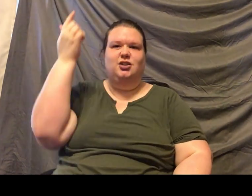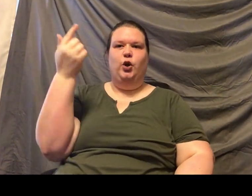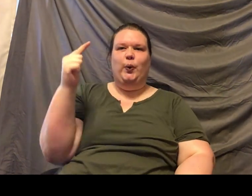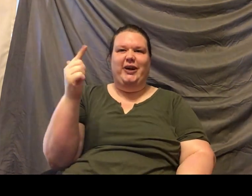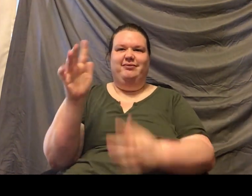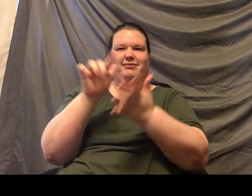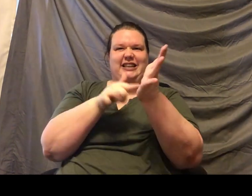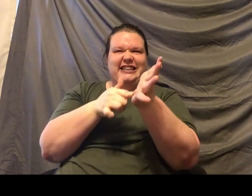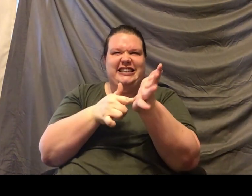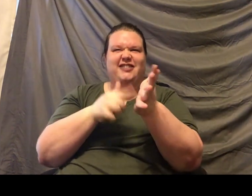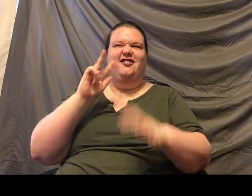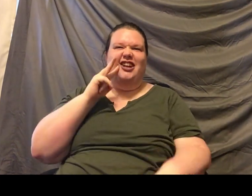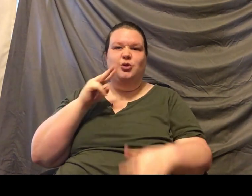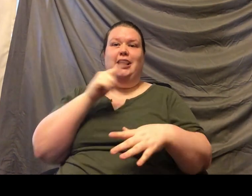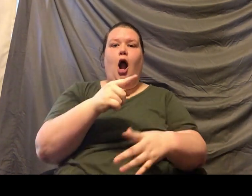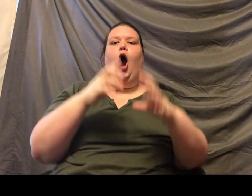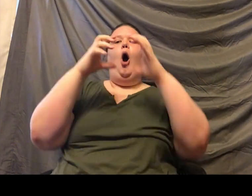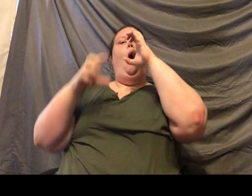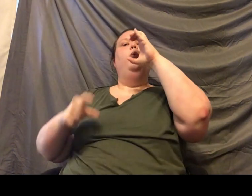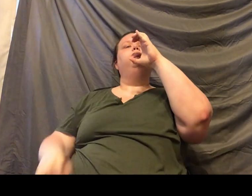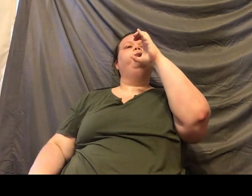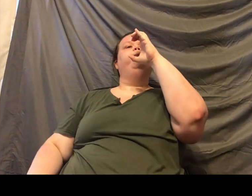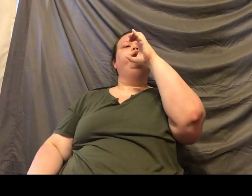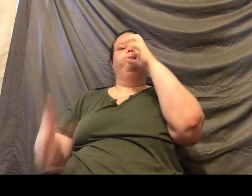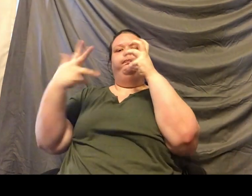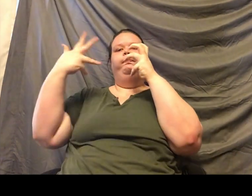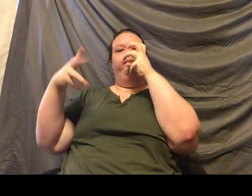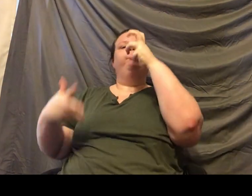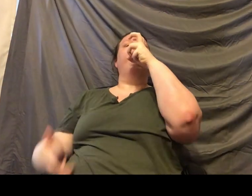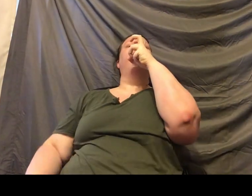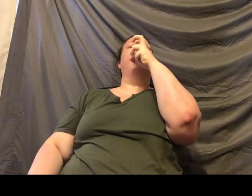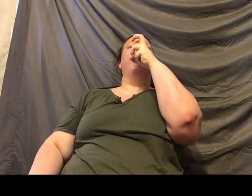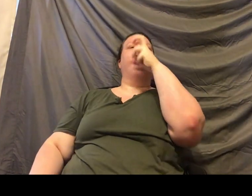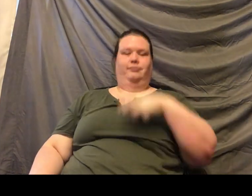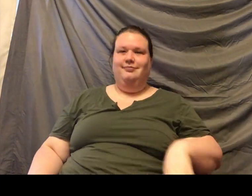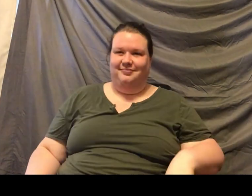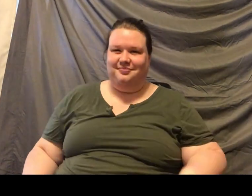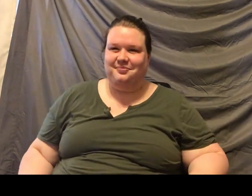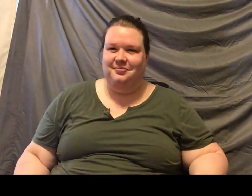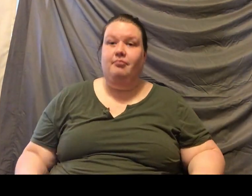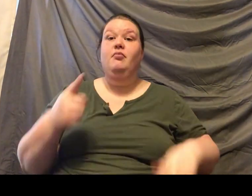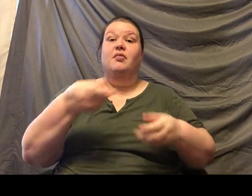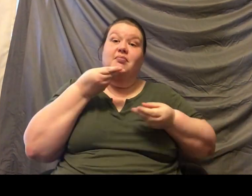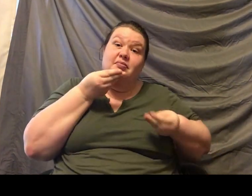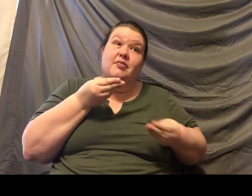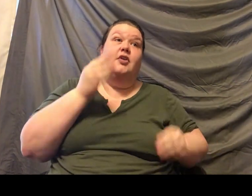He's so funny. He's just going to hold on to it. But we do give them a variety of food. They get a lot of different fruits and vegetables. They also get a lot of greens.